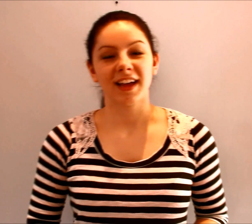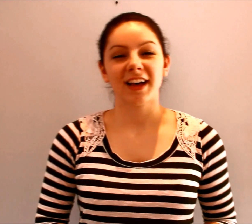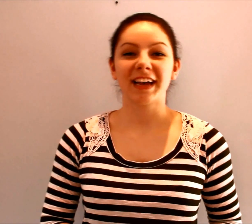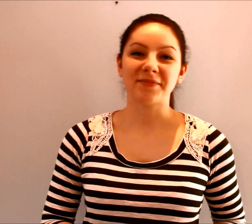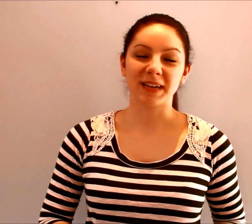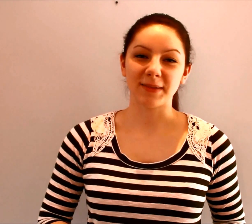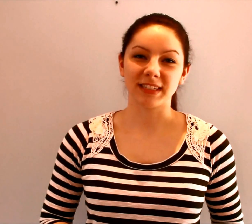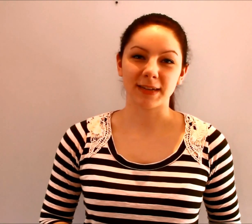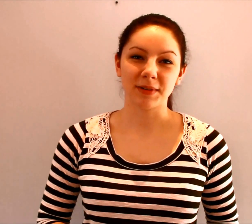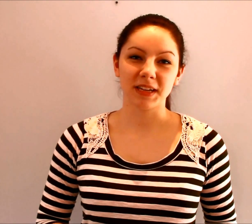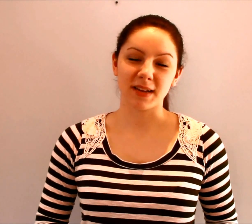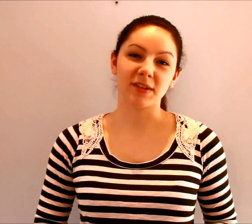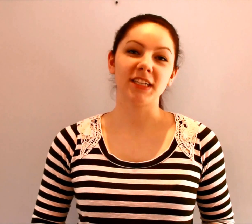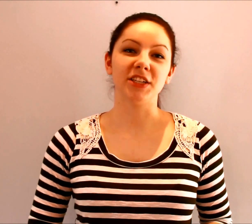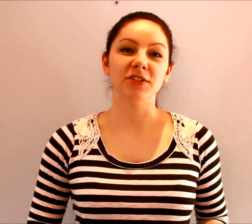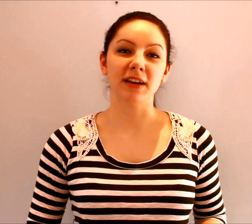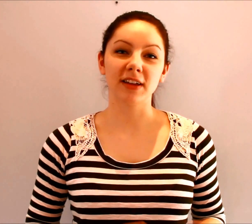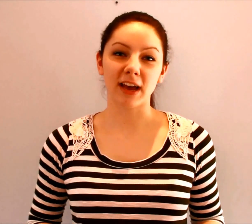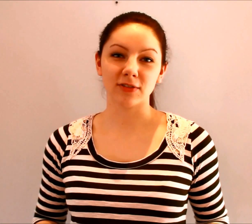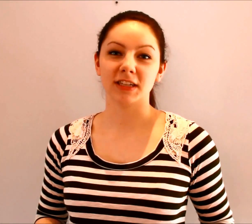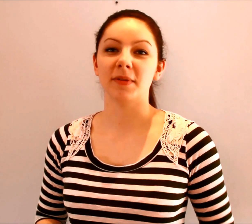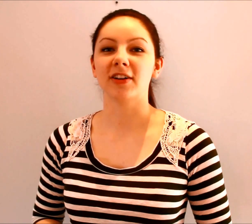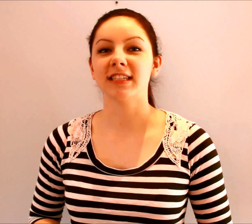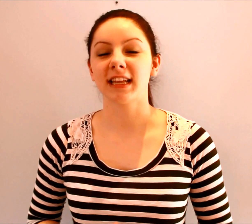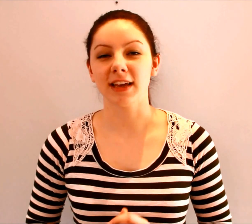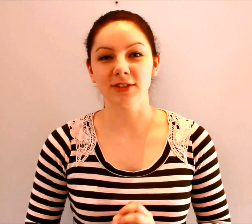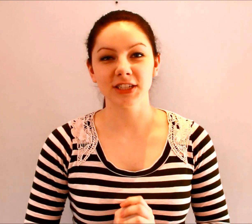Hi, my name is Emma and I'm going to teach you how to count in American Sign Language.